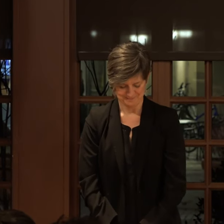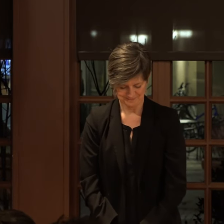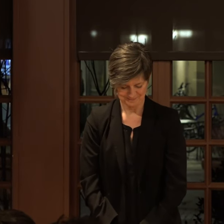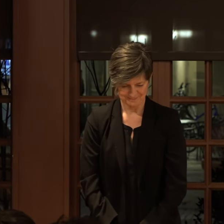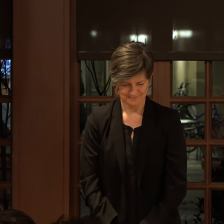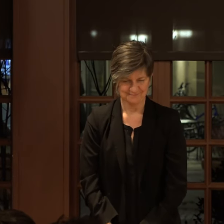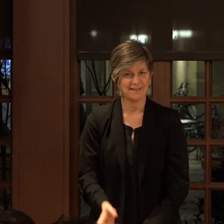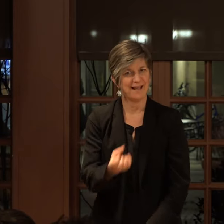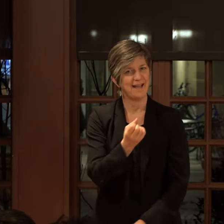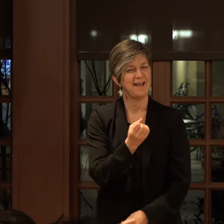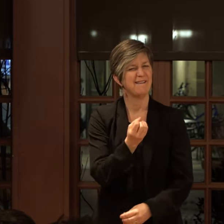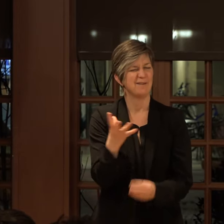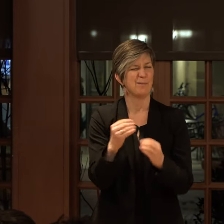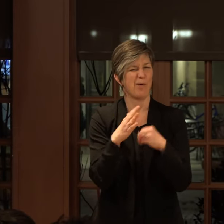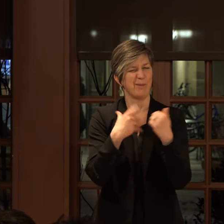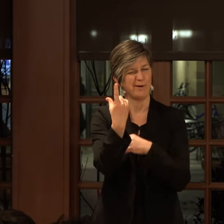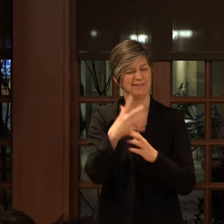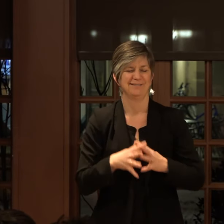There are a few more than one.